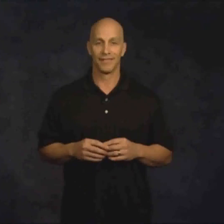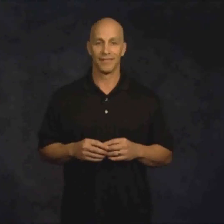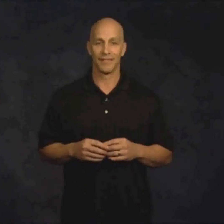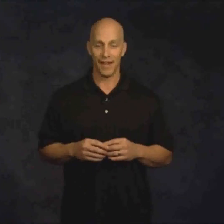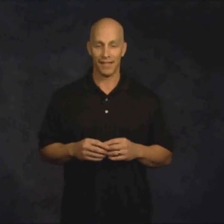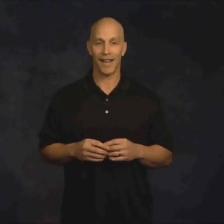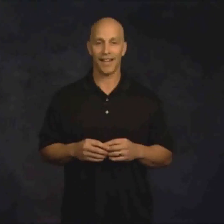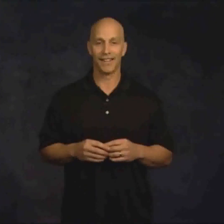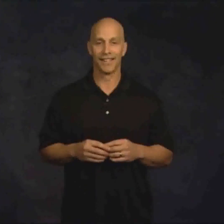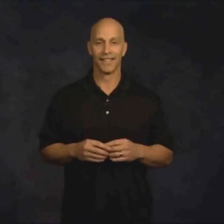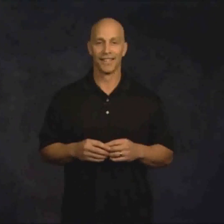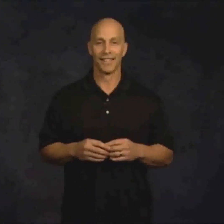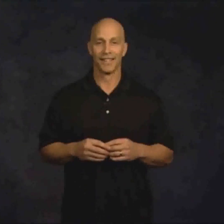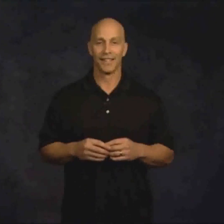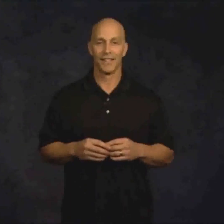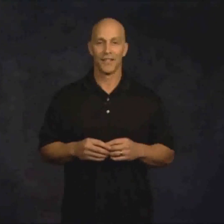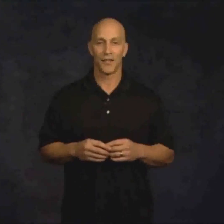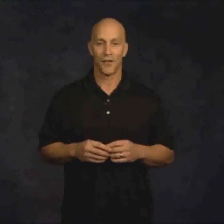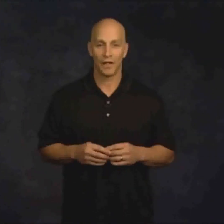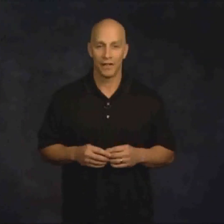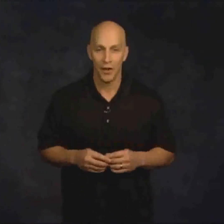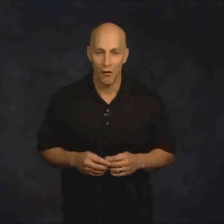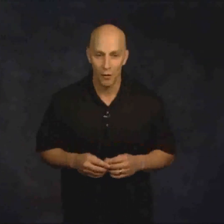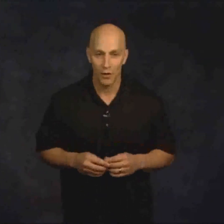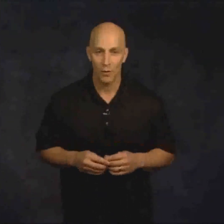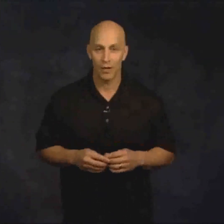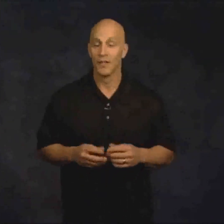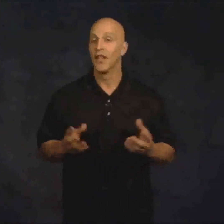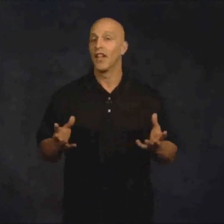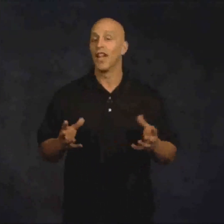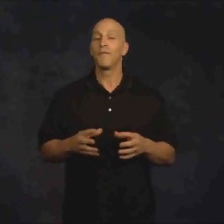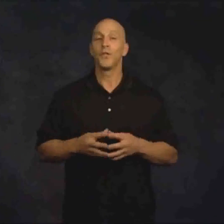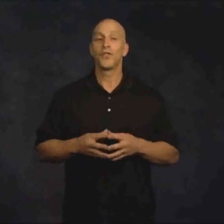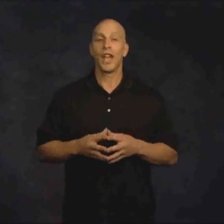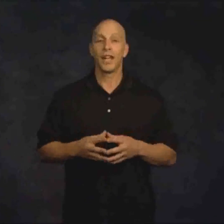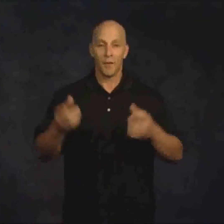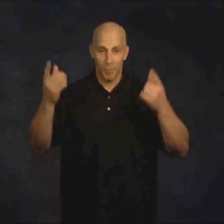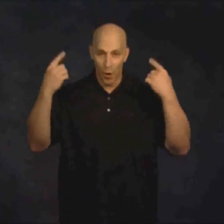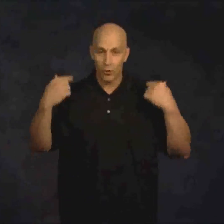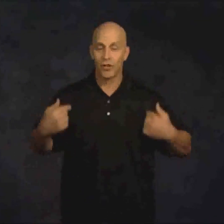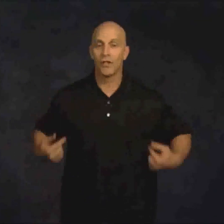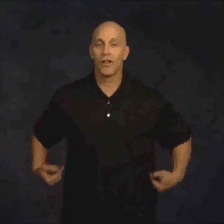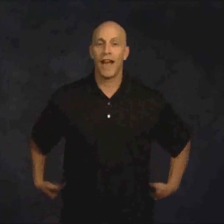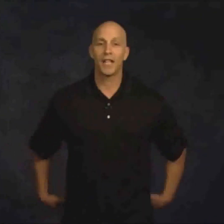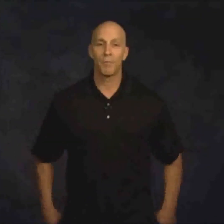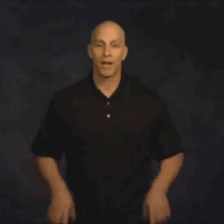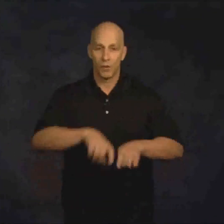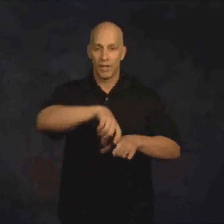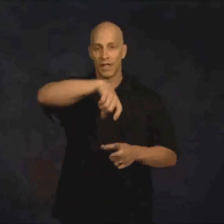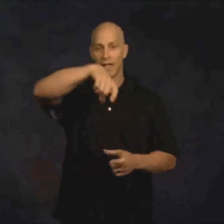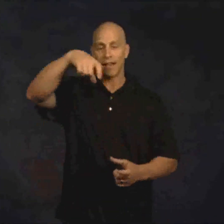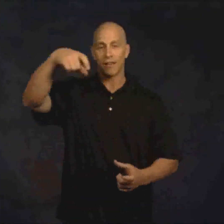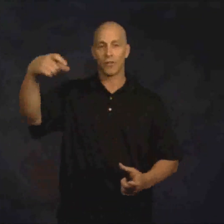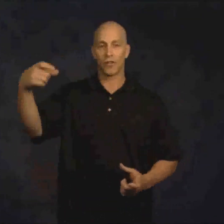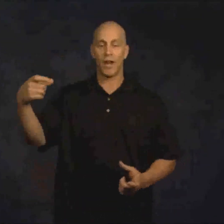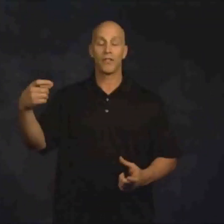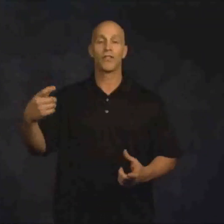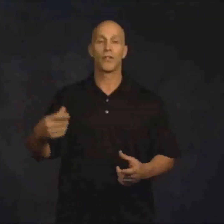Take a second. So if I lean over, which one? If you said the posterior aspect was getting lengthened or stretched, you're